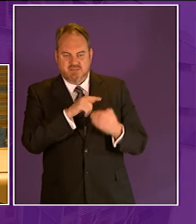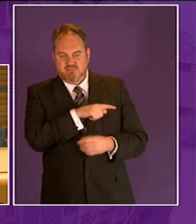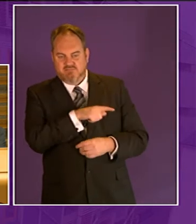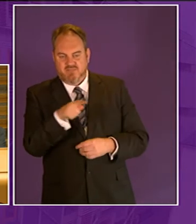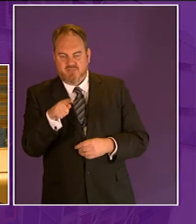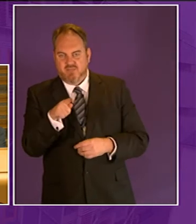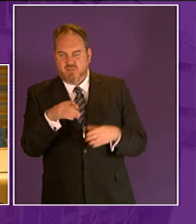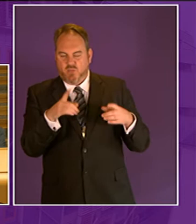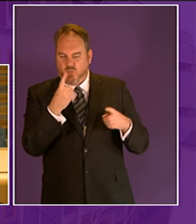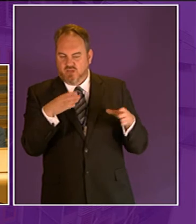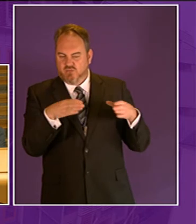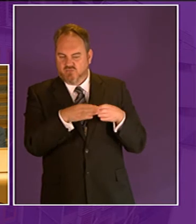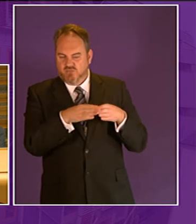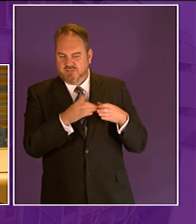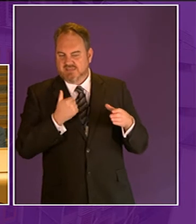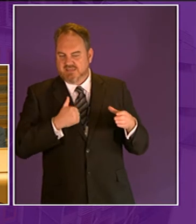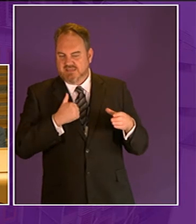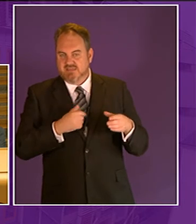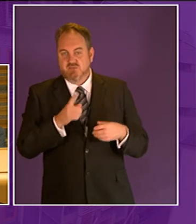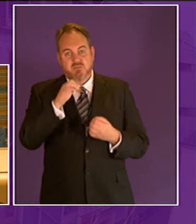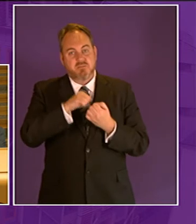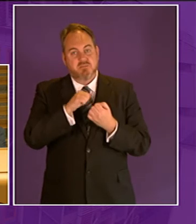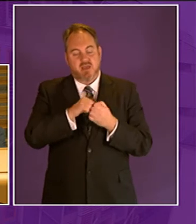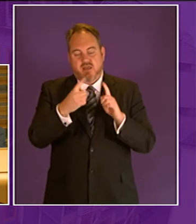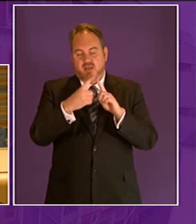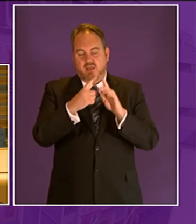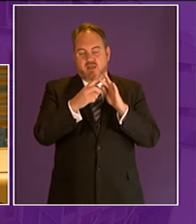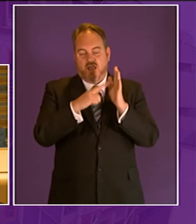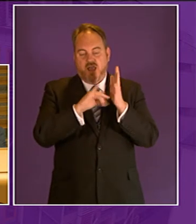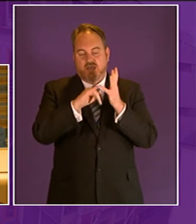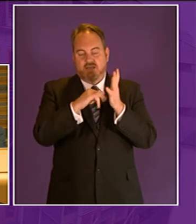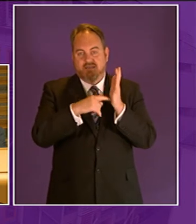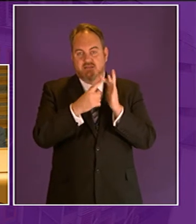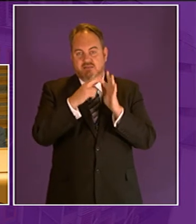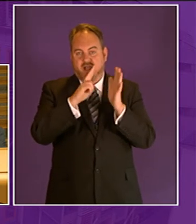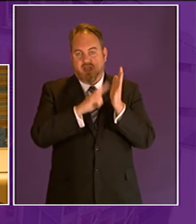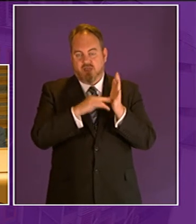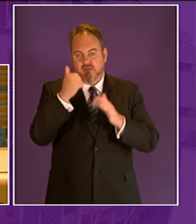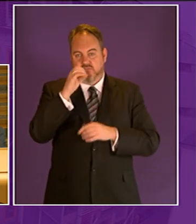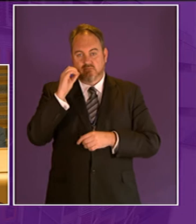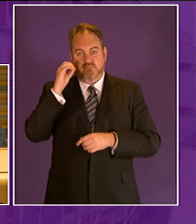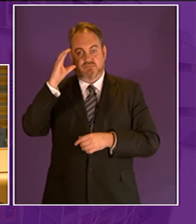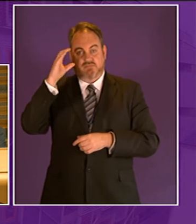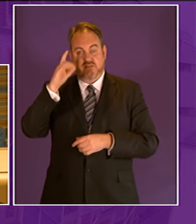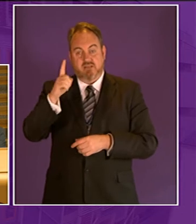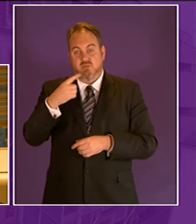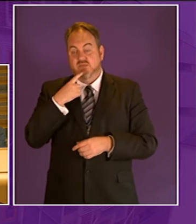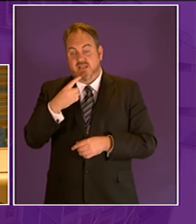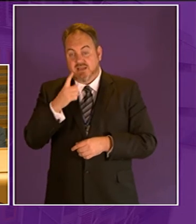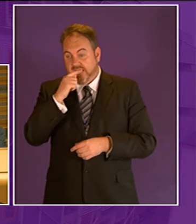as Albert Einstein very famously said everyone is a genius but if you judge a fish by its ability to climb a tree it will